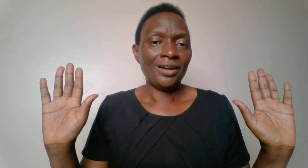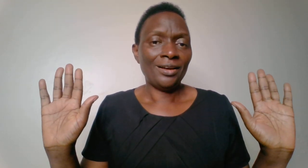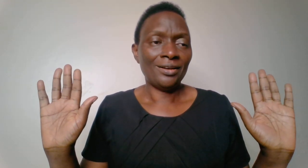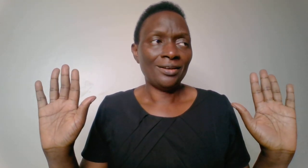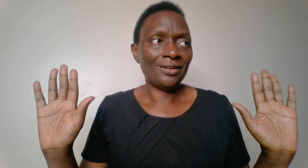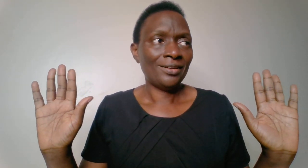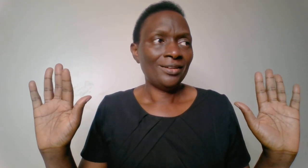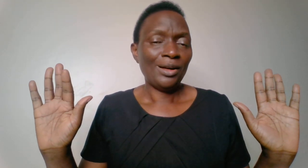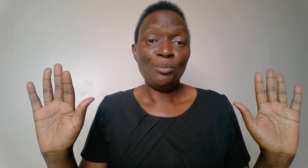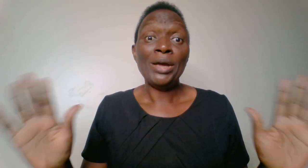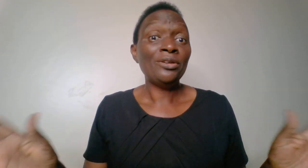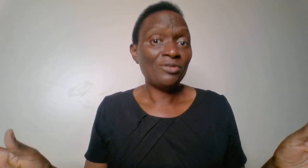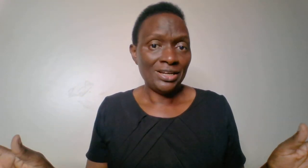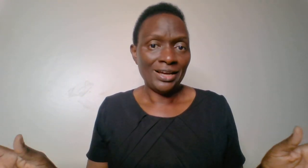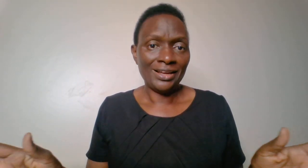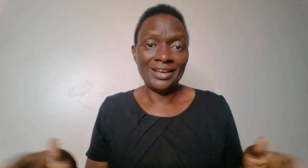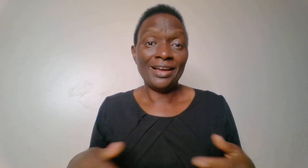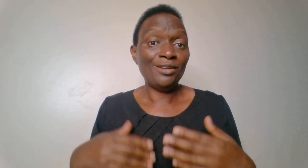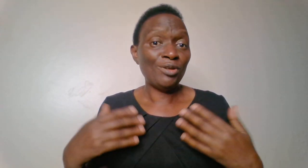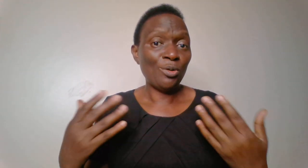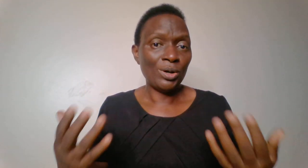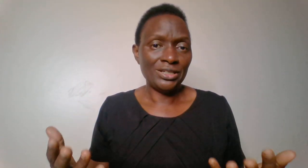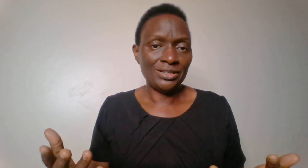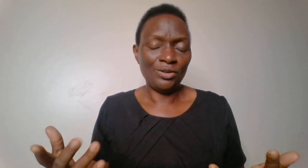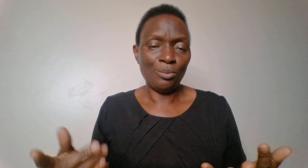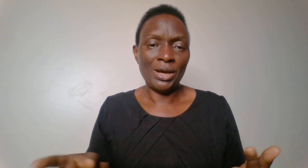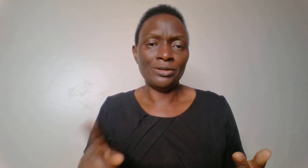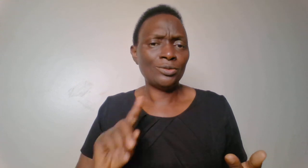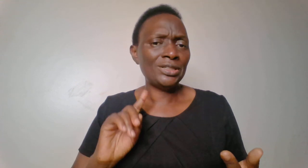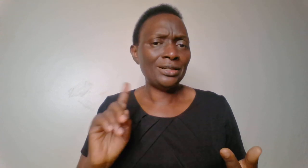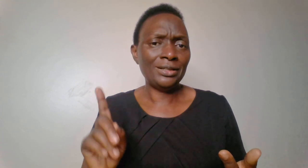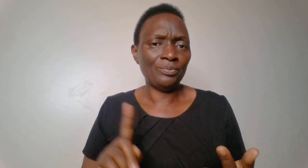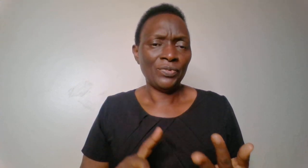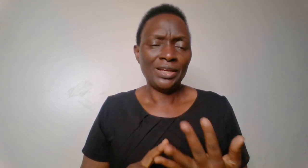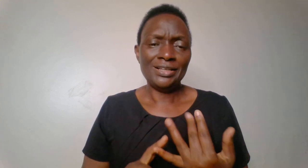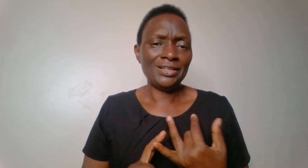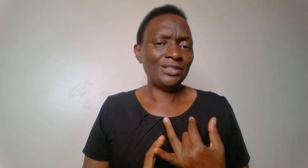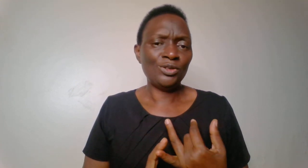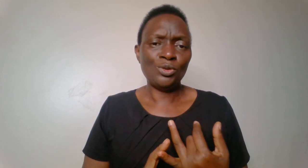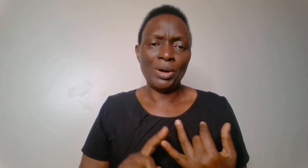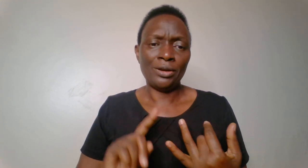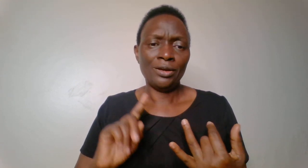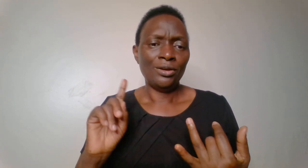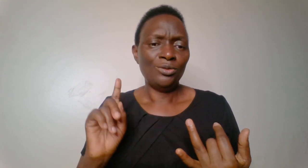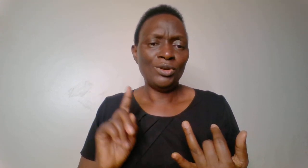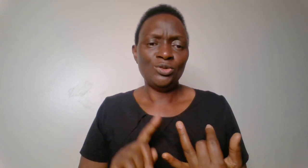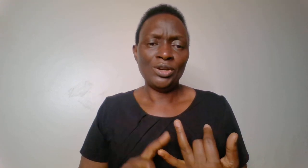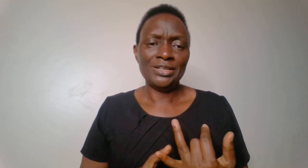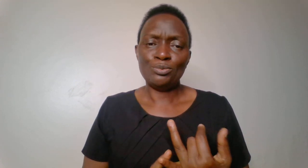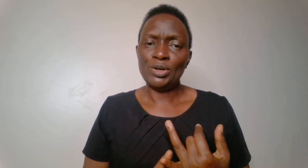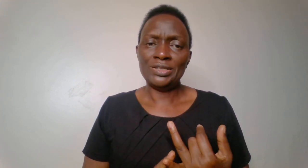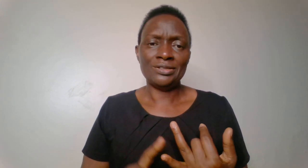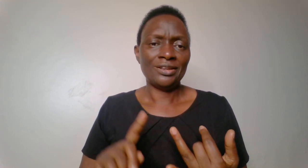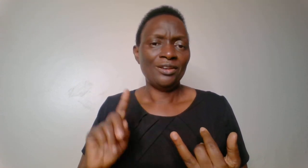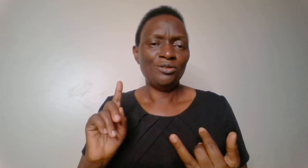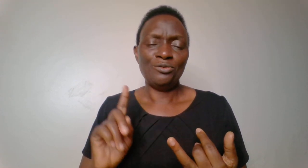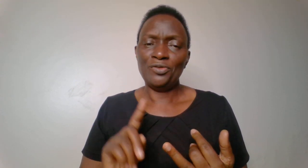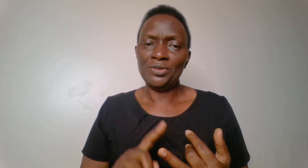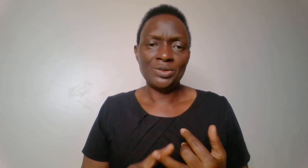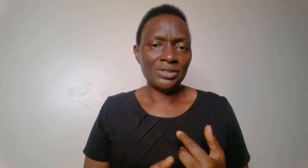mind reader. He can never know what is in your mind. So tell him he's a gentleman. You enjoy his presence. You feel so